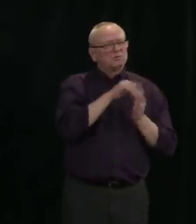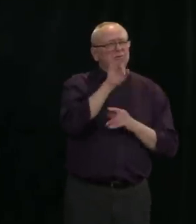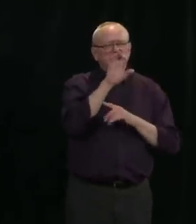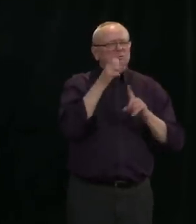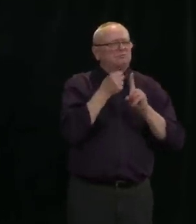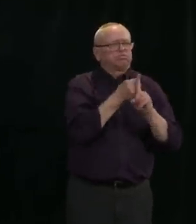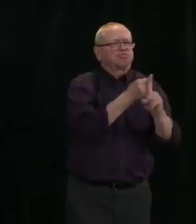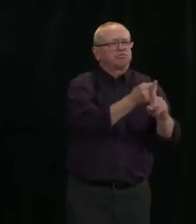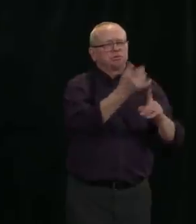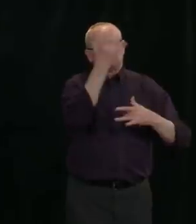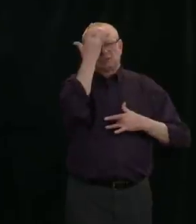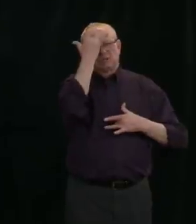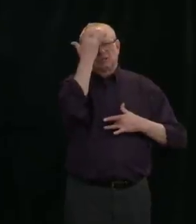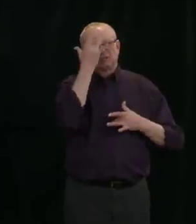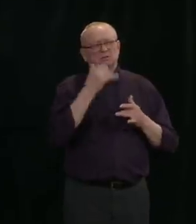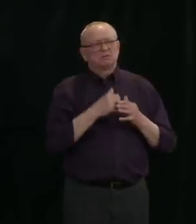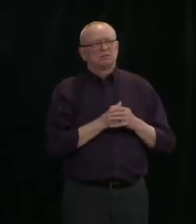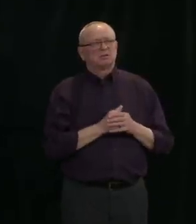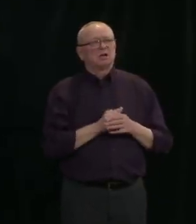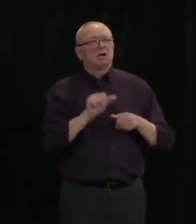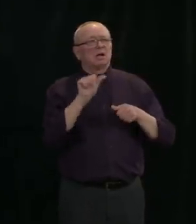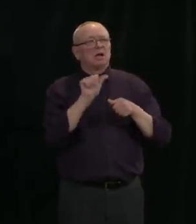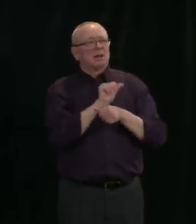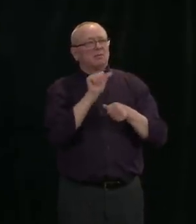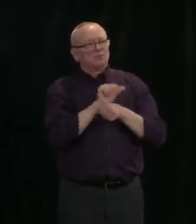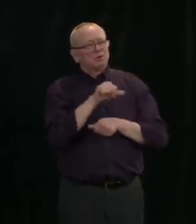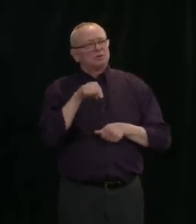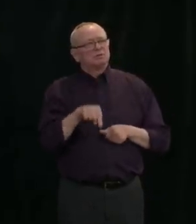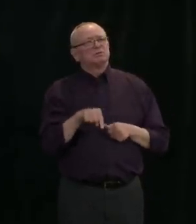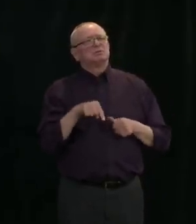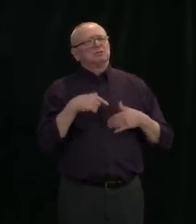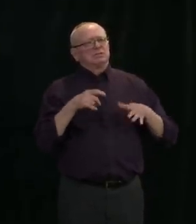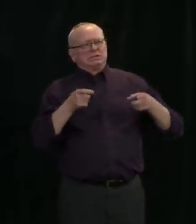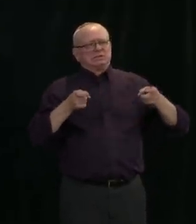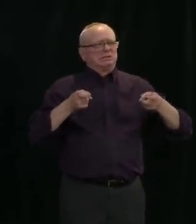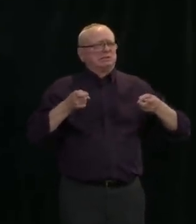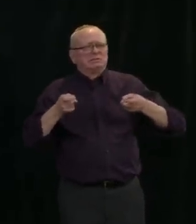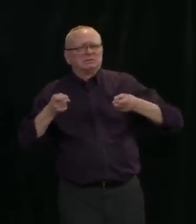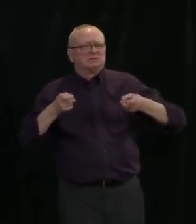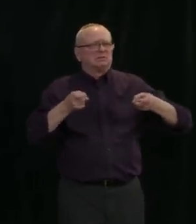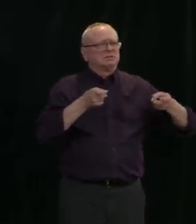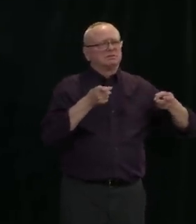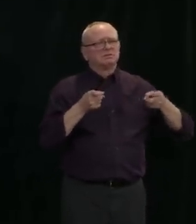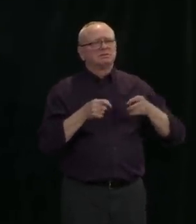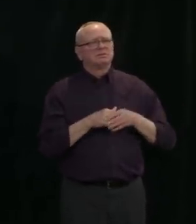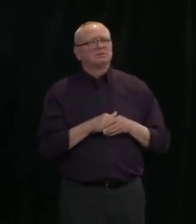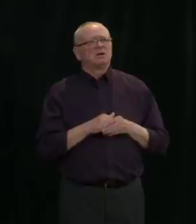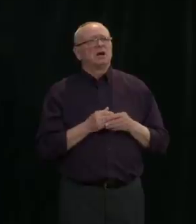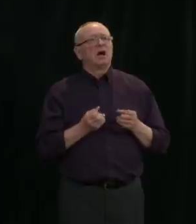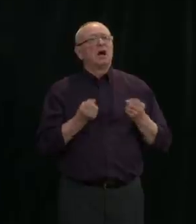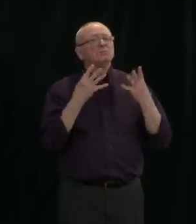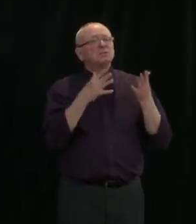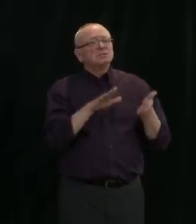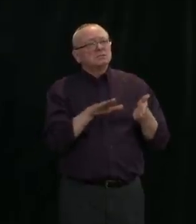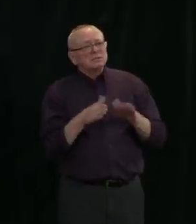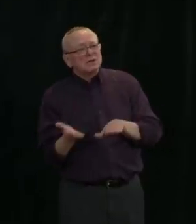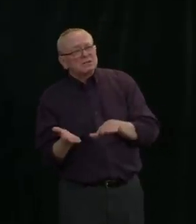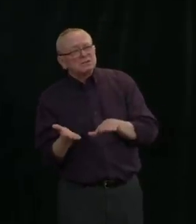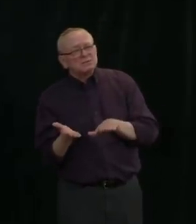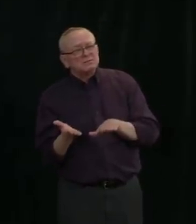better than most. The rate of COVID-caused deaths per million in Alberta, at just over four,